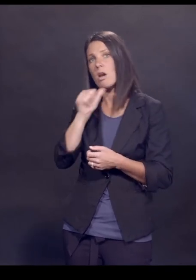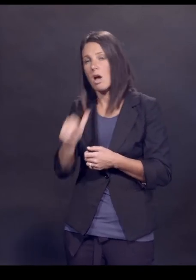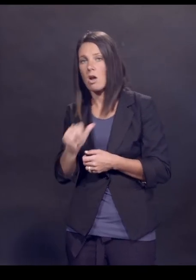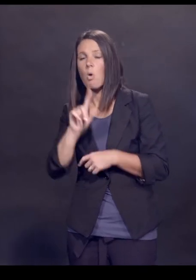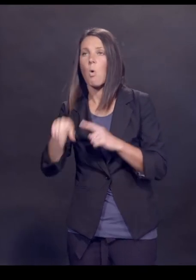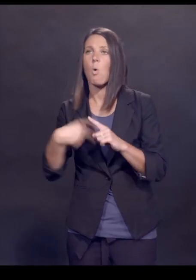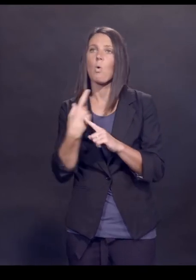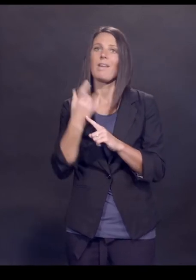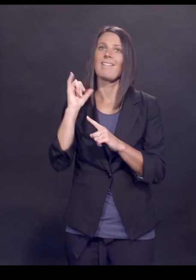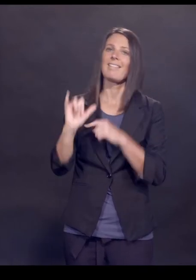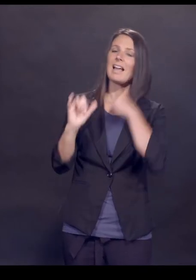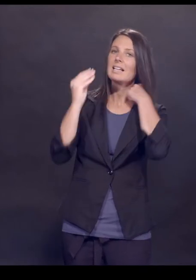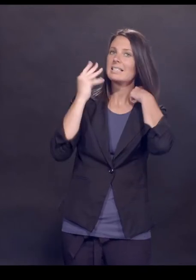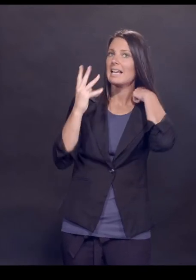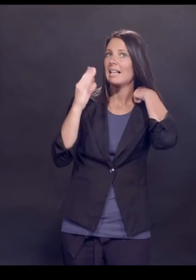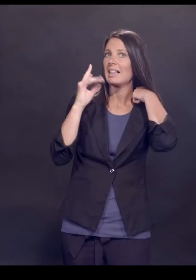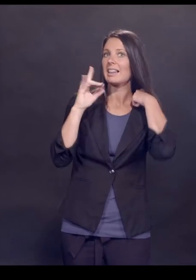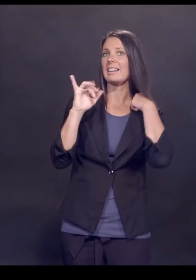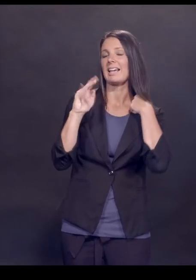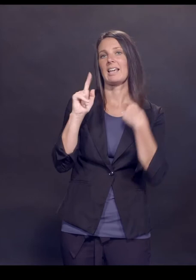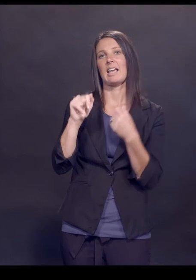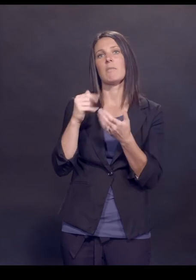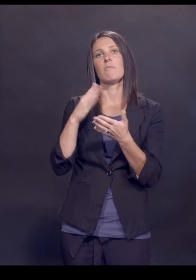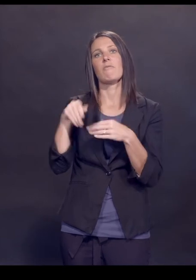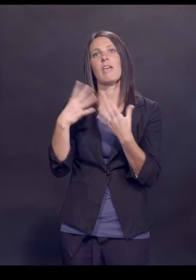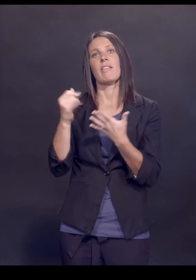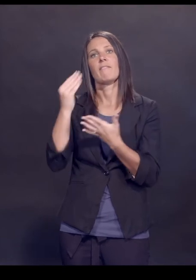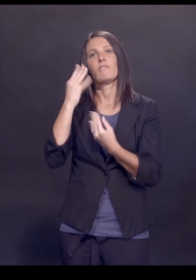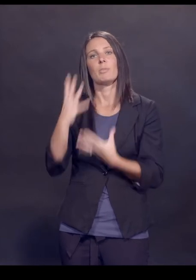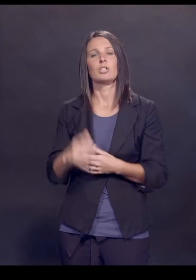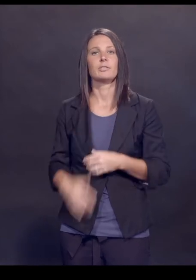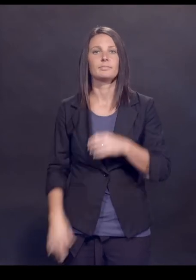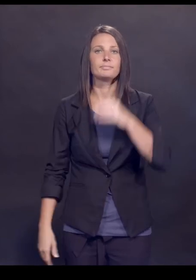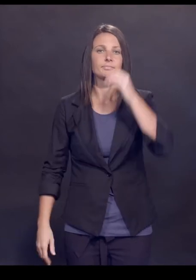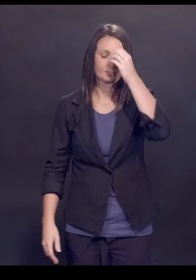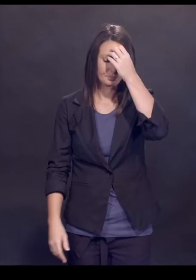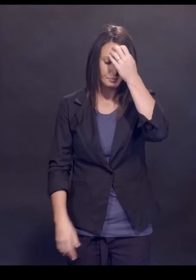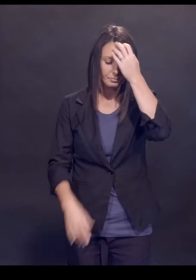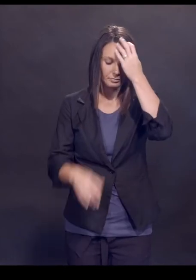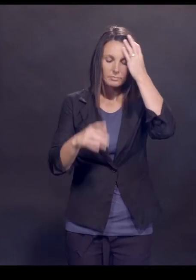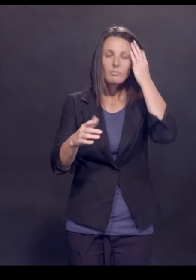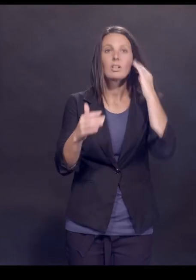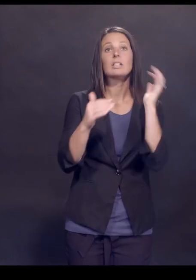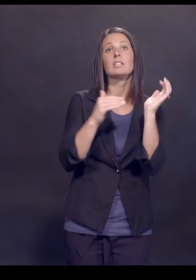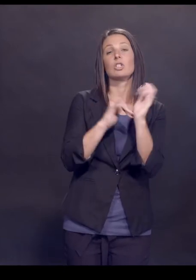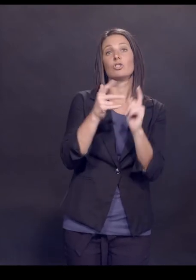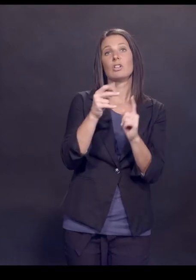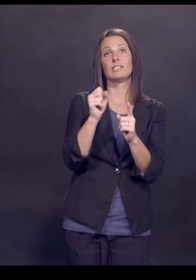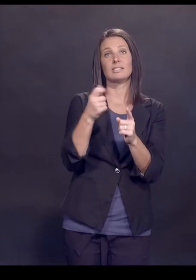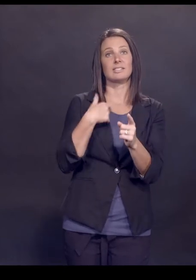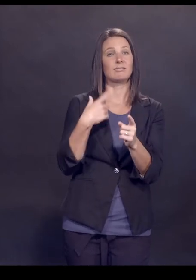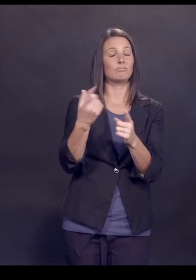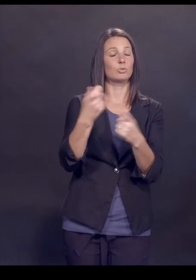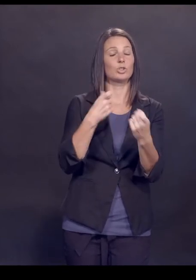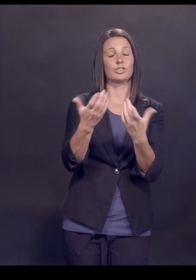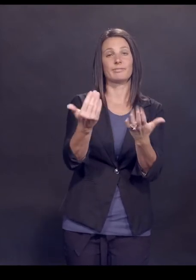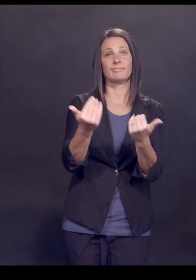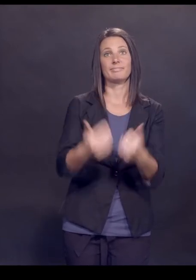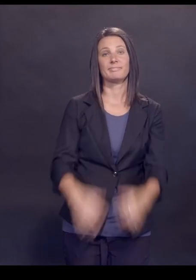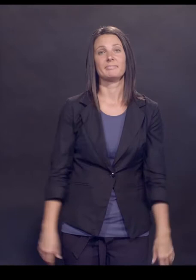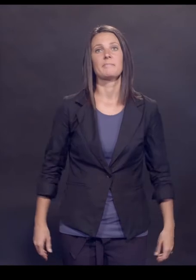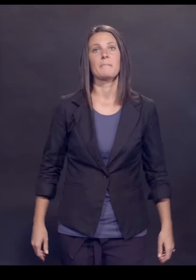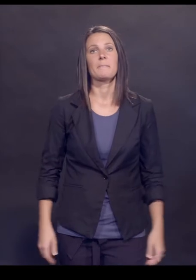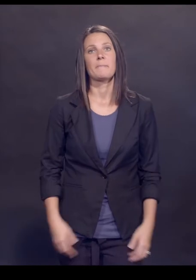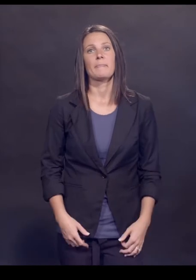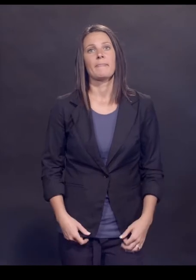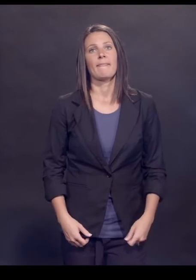data link or other academic studies can do that. So, Dr. Johnson, I'll stop there and take any questions you want me to answer.